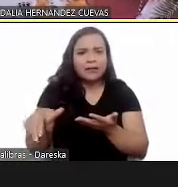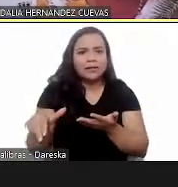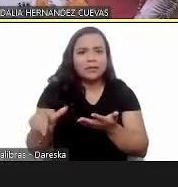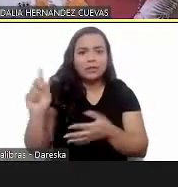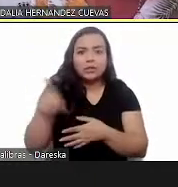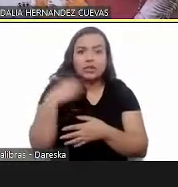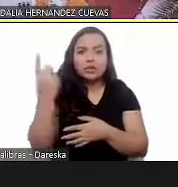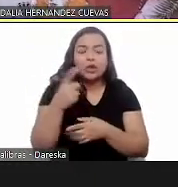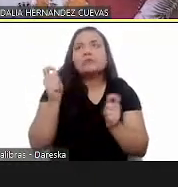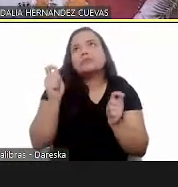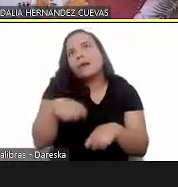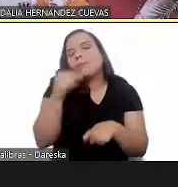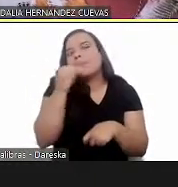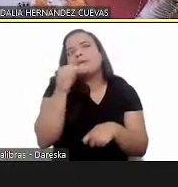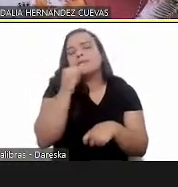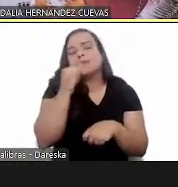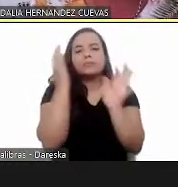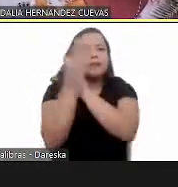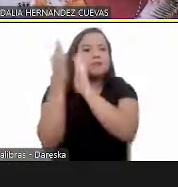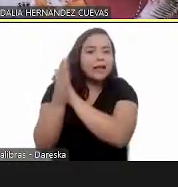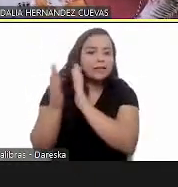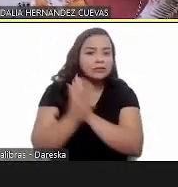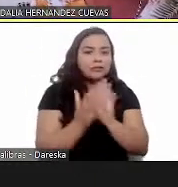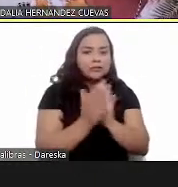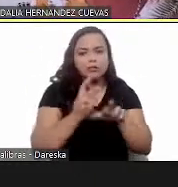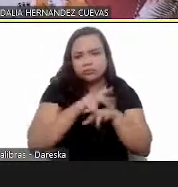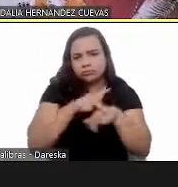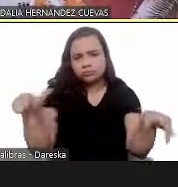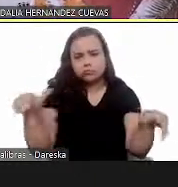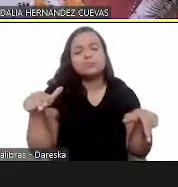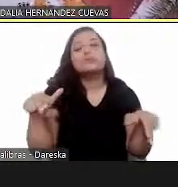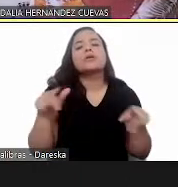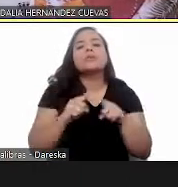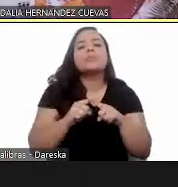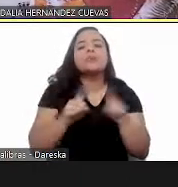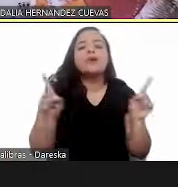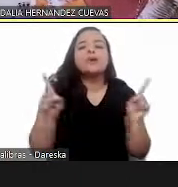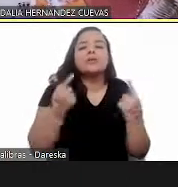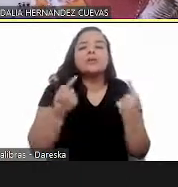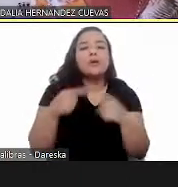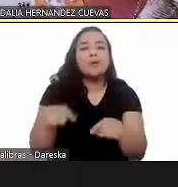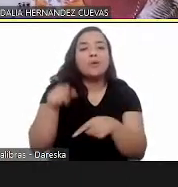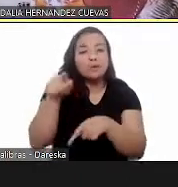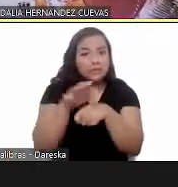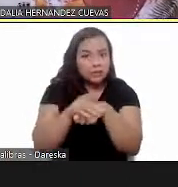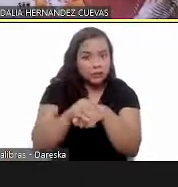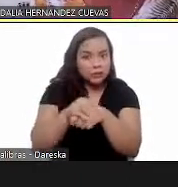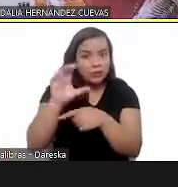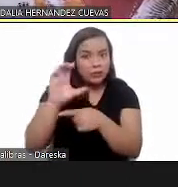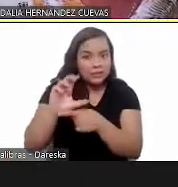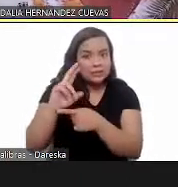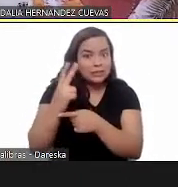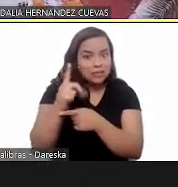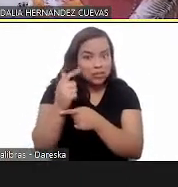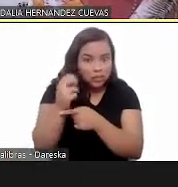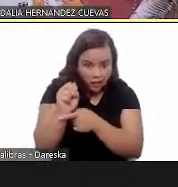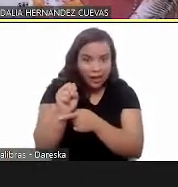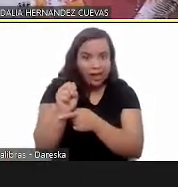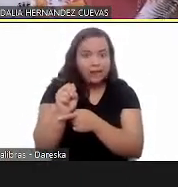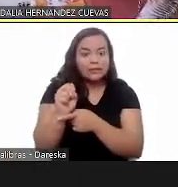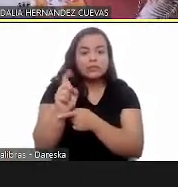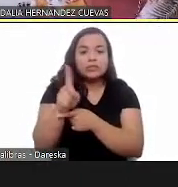travel to many places where an endemic area but living in a non-endemic area